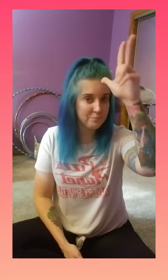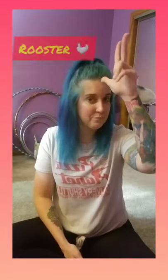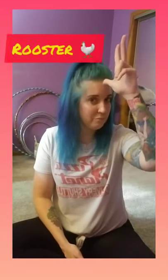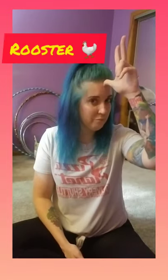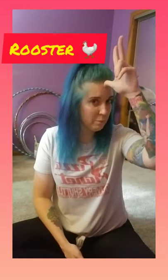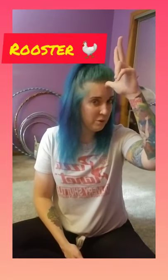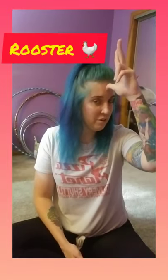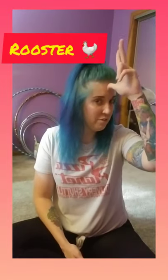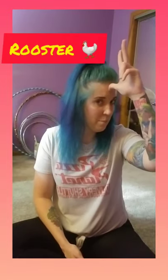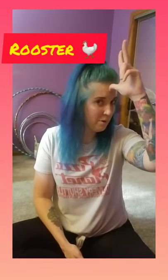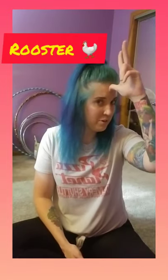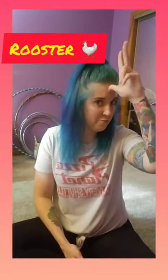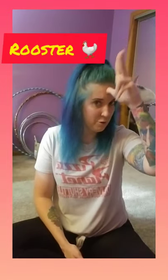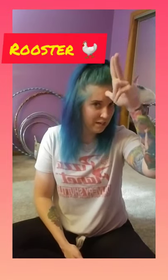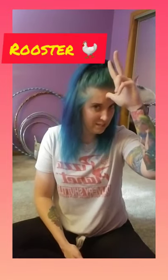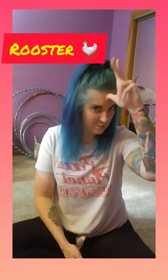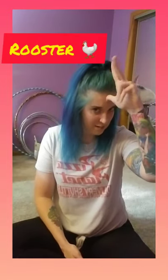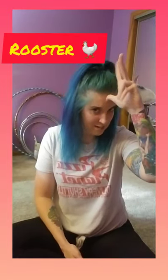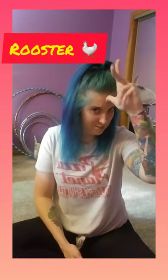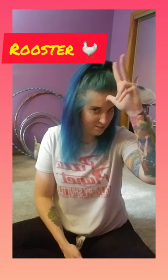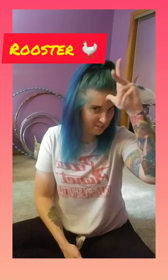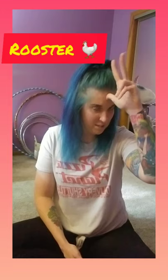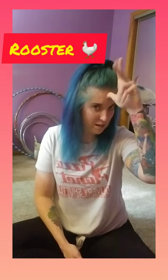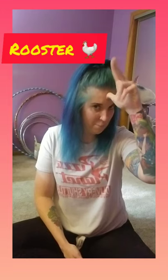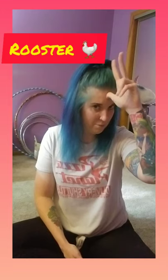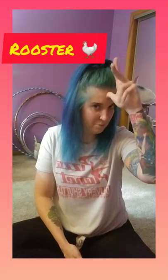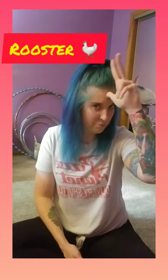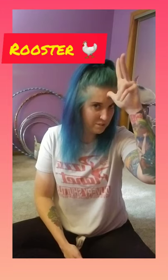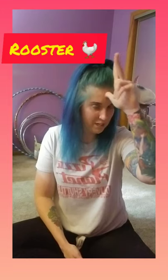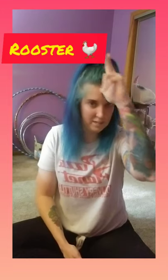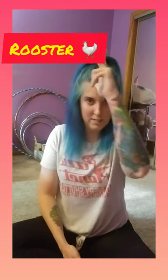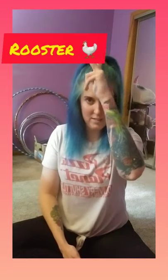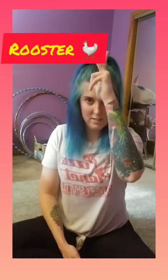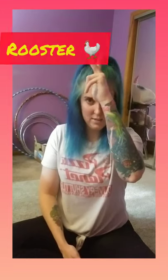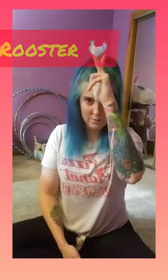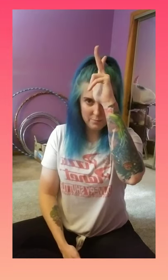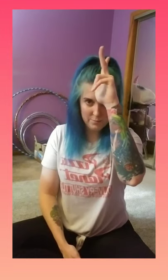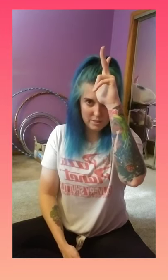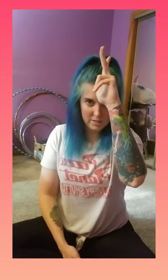put your thumb on your forehead so it kind of looks like the top of the rooster. So rooster.